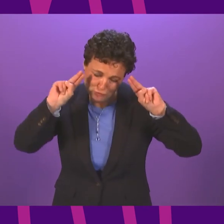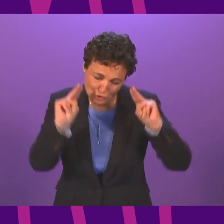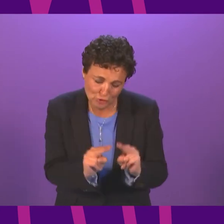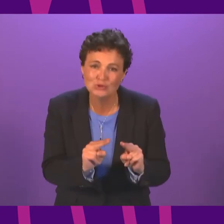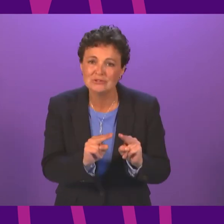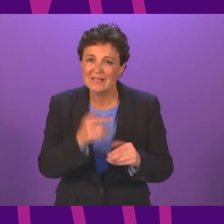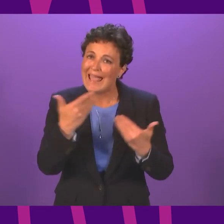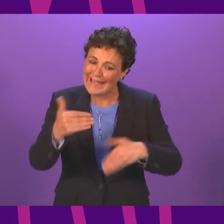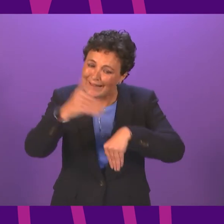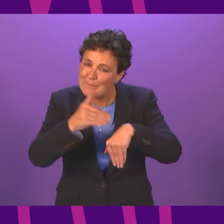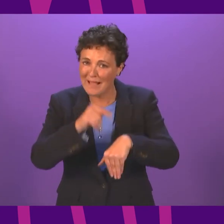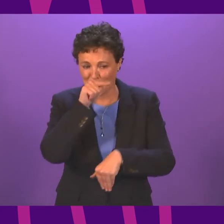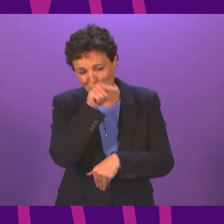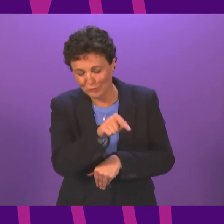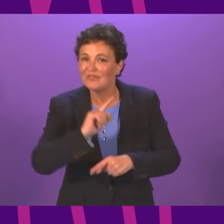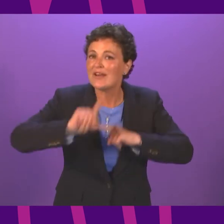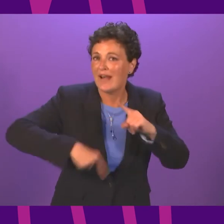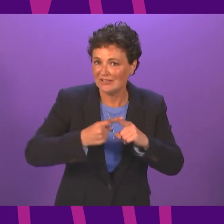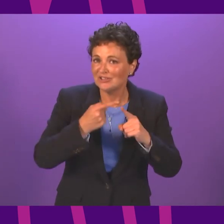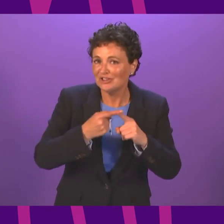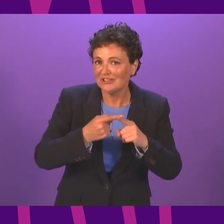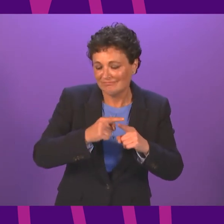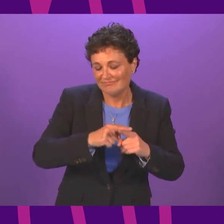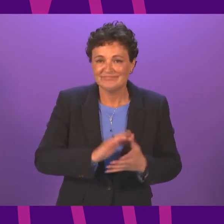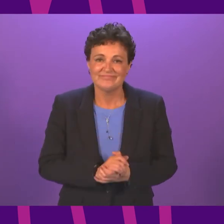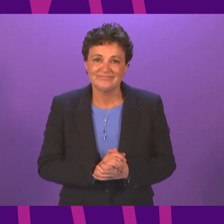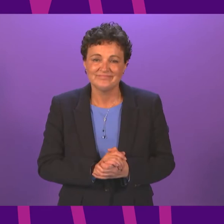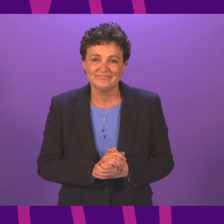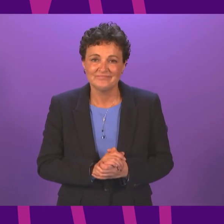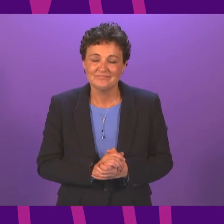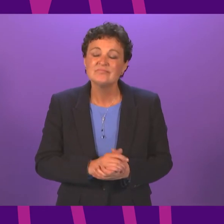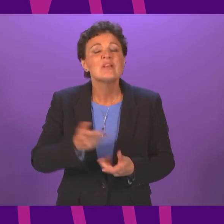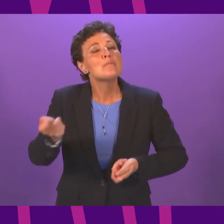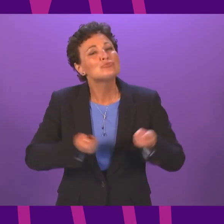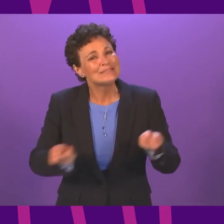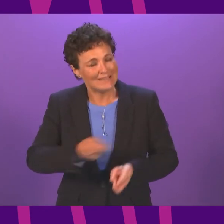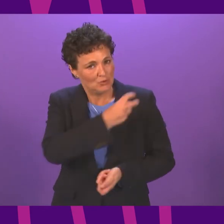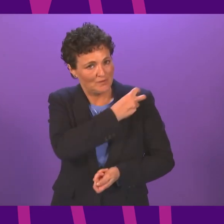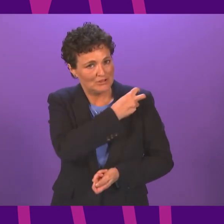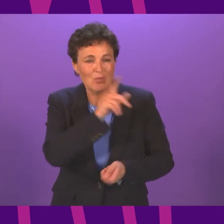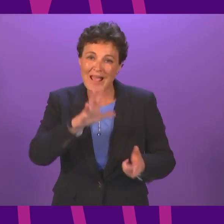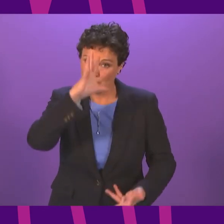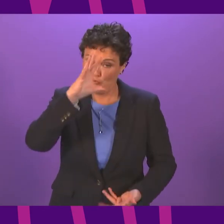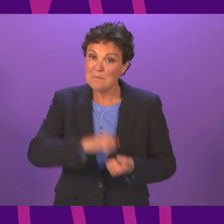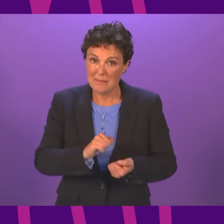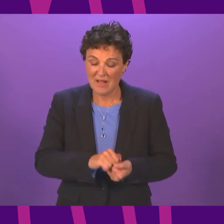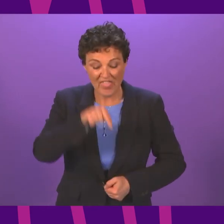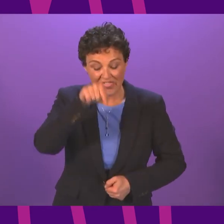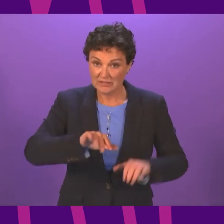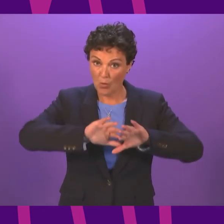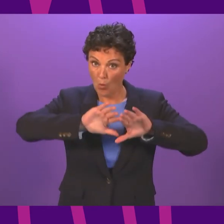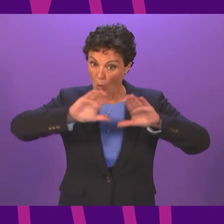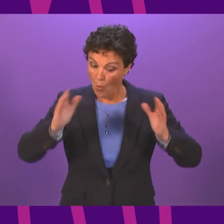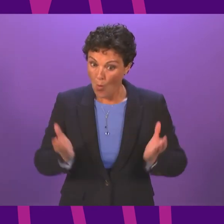COVID disruption in the next academic term. Siding officer, we must remember that this is a global